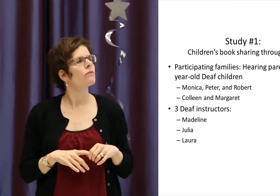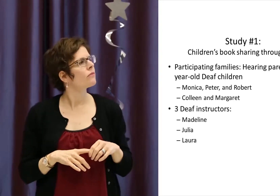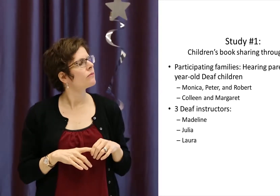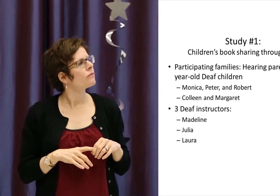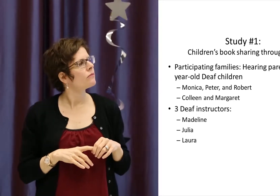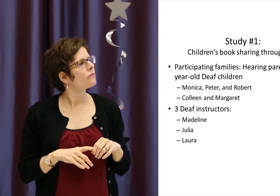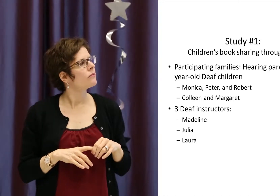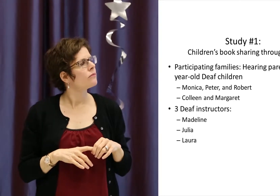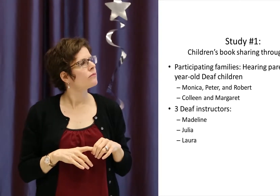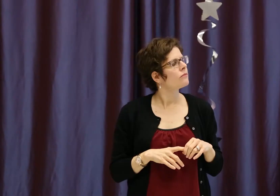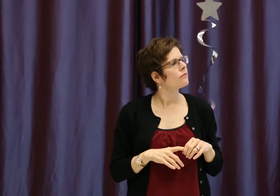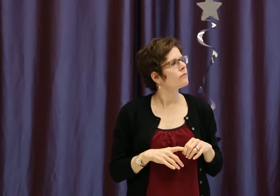particular.